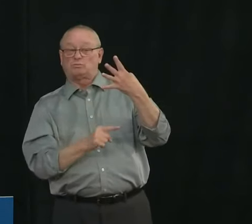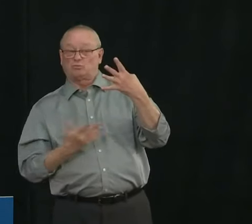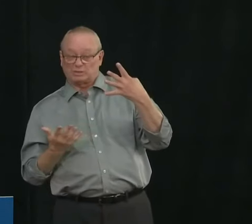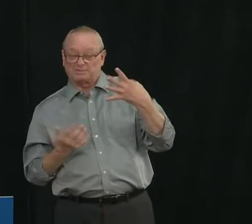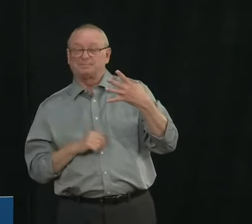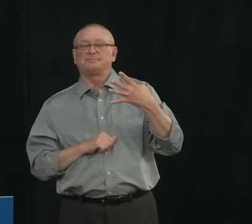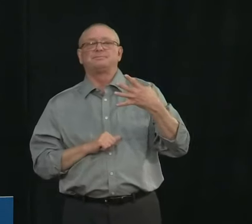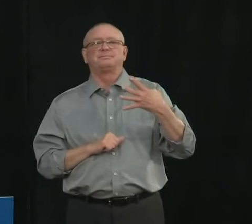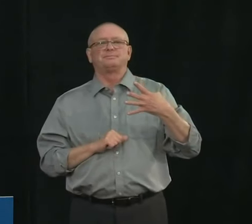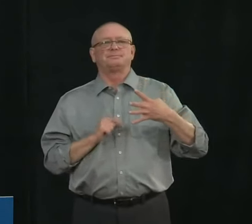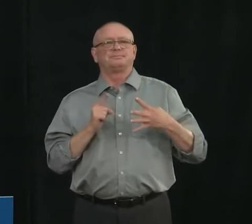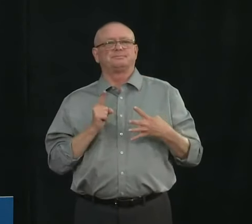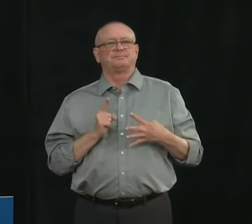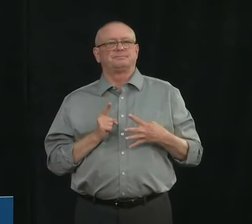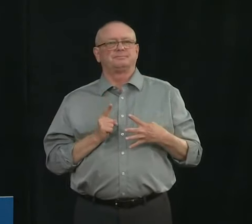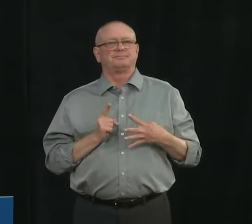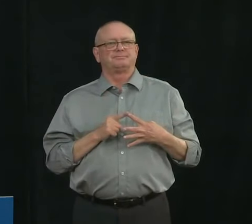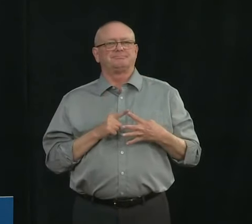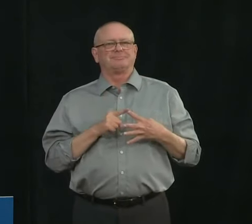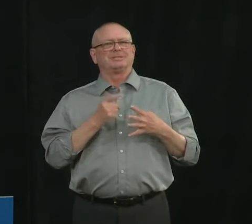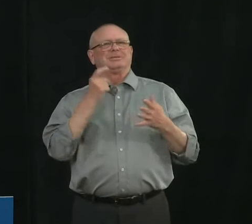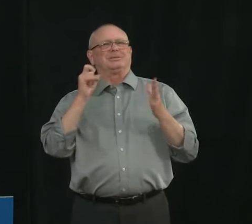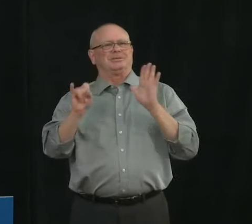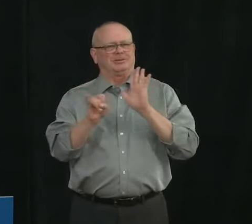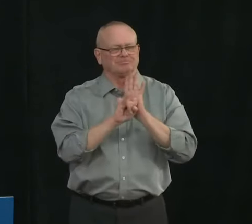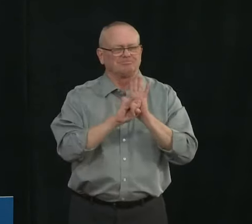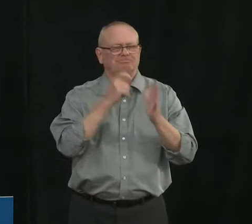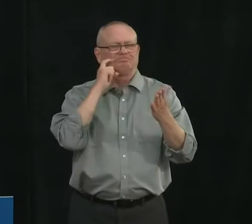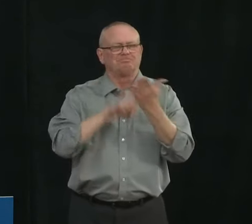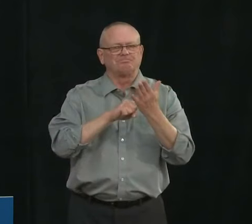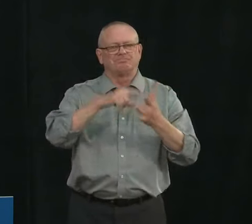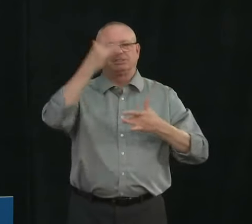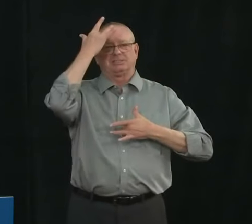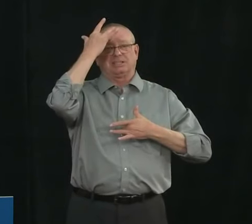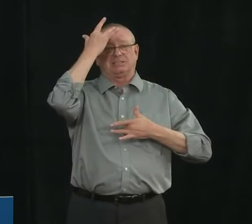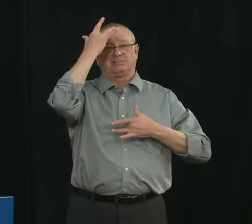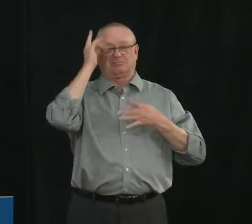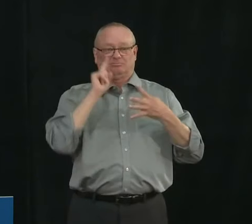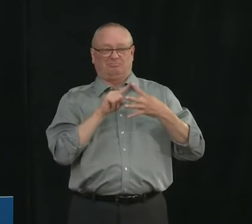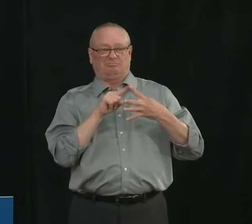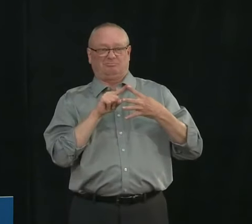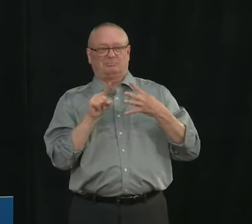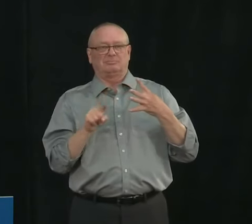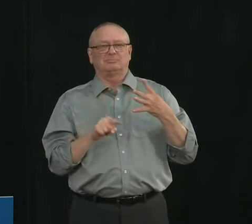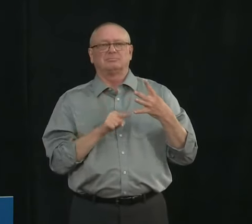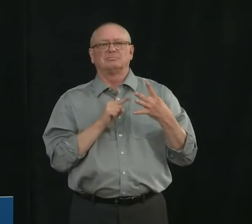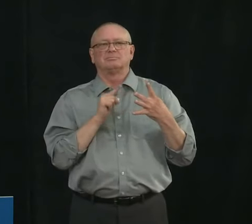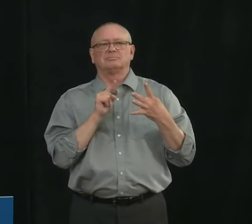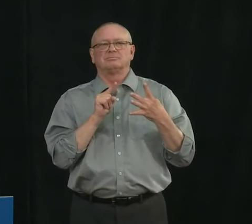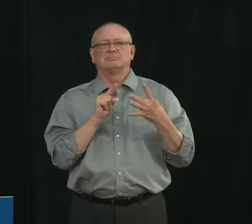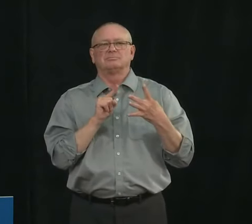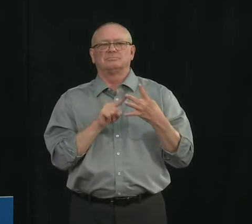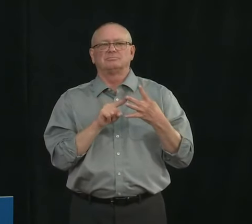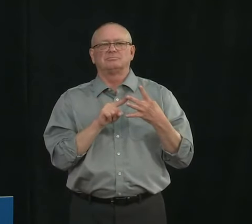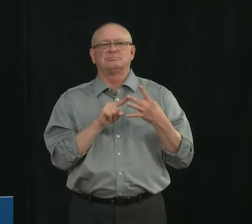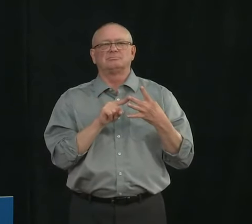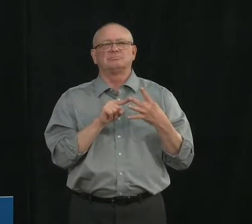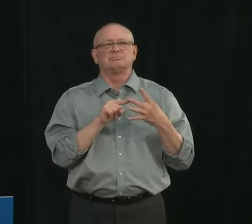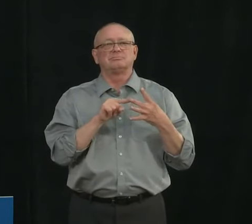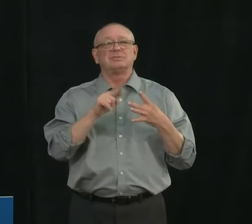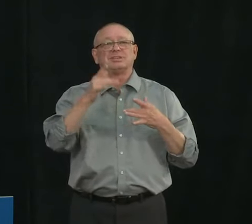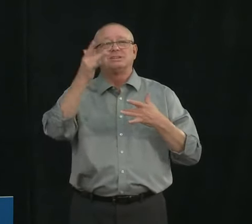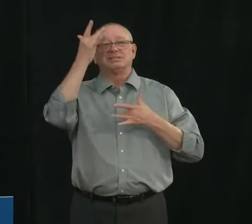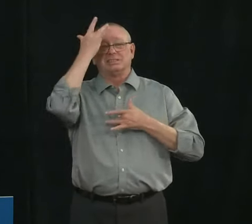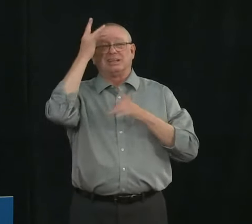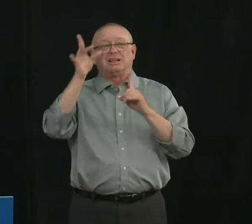case identification the second one is the identification of close contacts contact tracing in a very